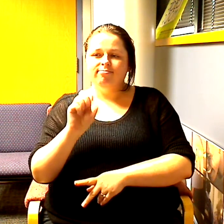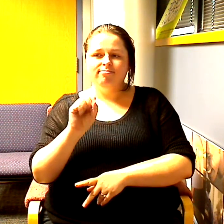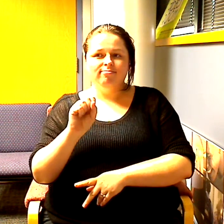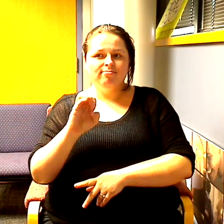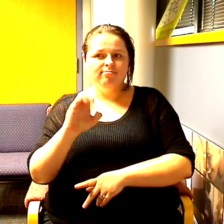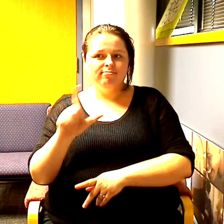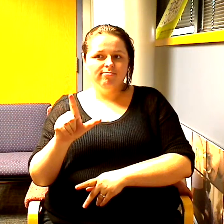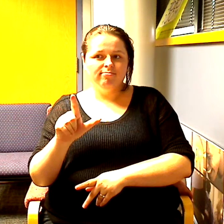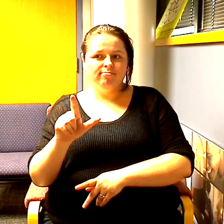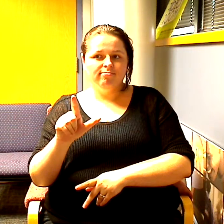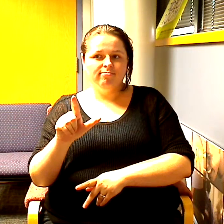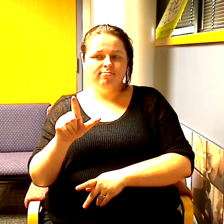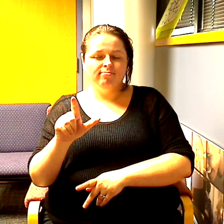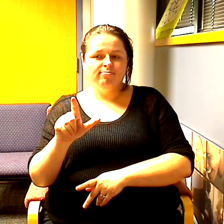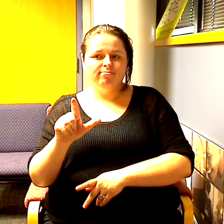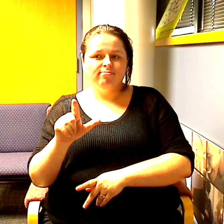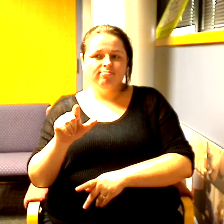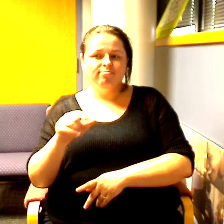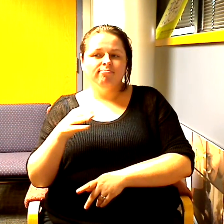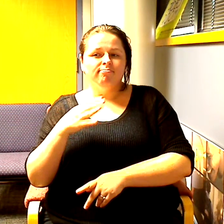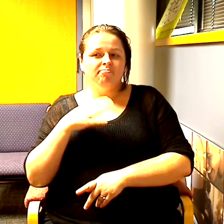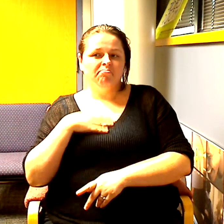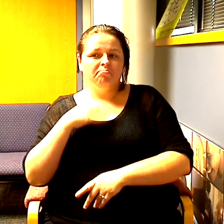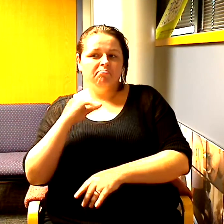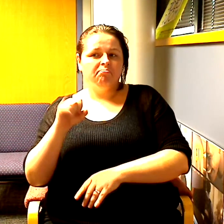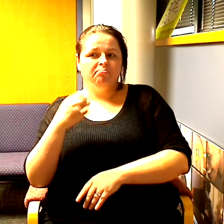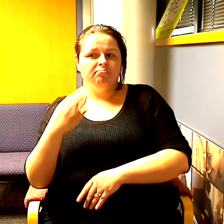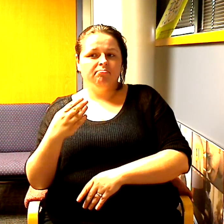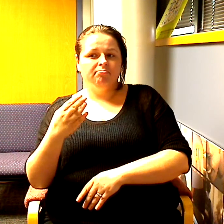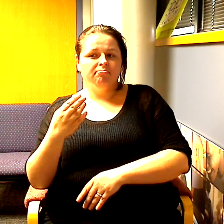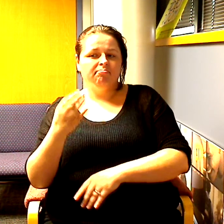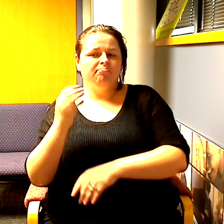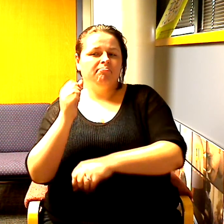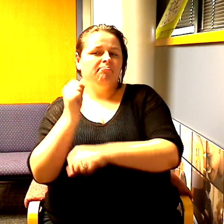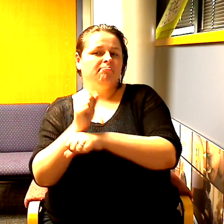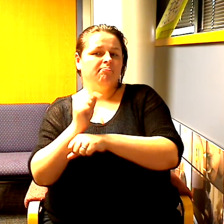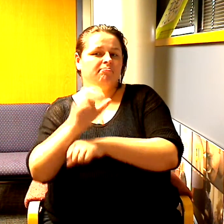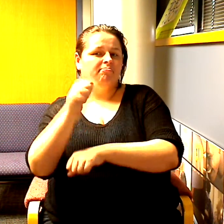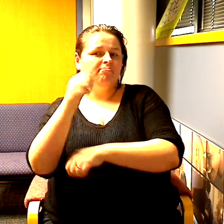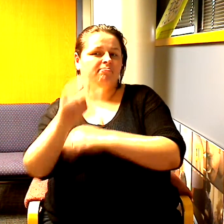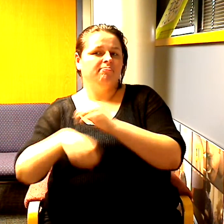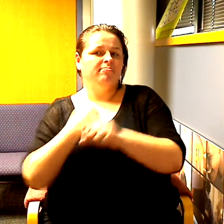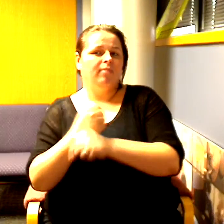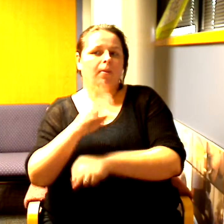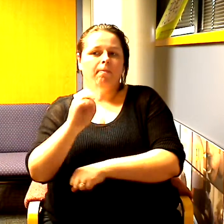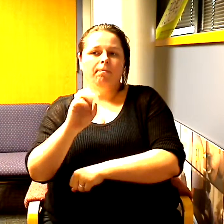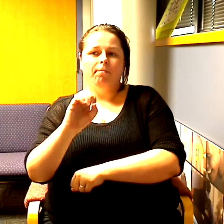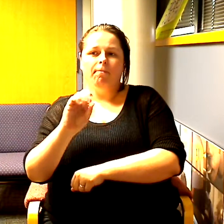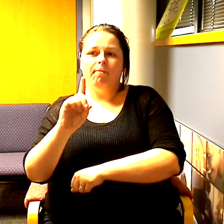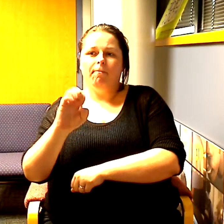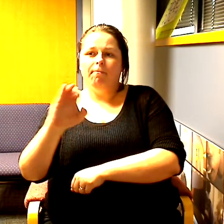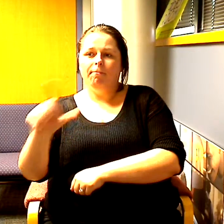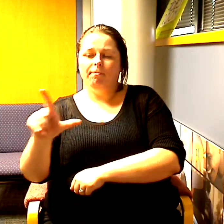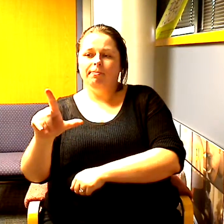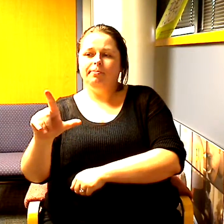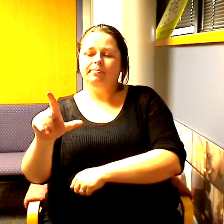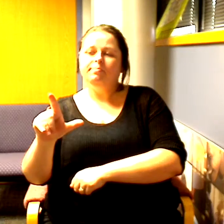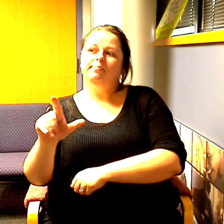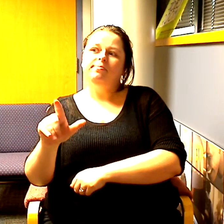a model actually for 10 years and I feel like there's an uncomfortable